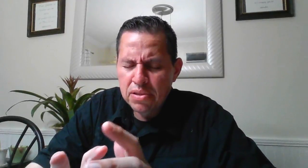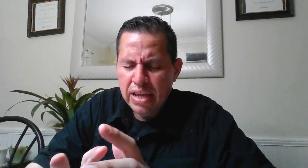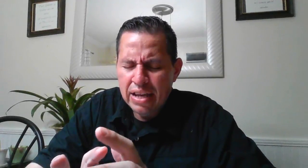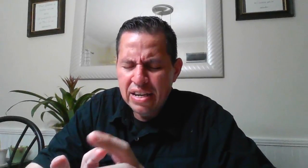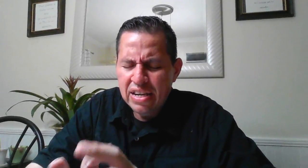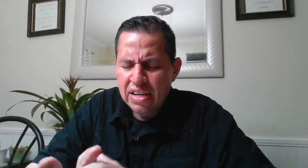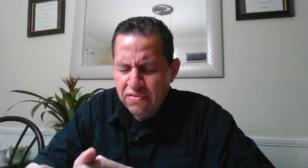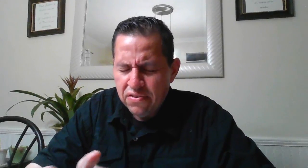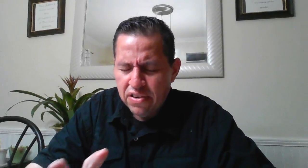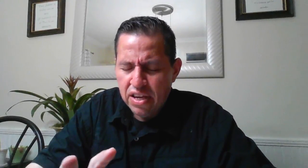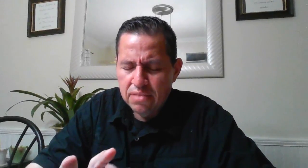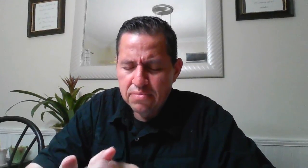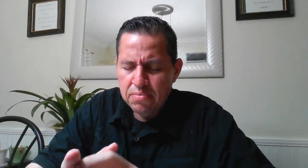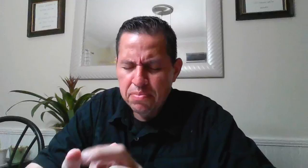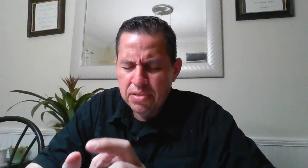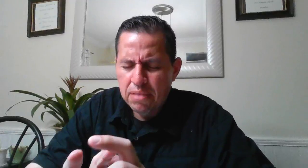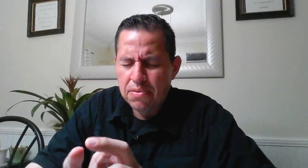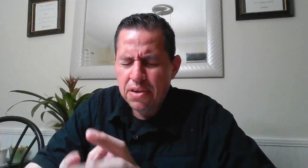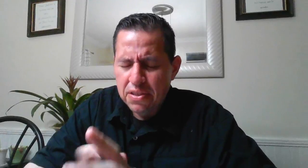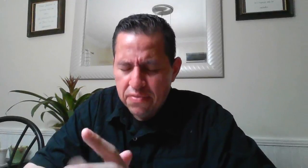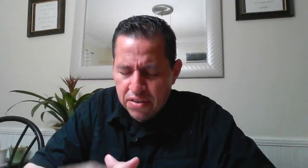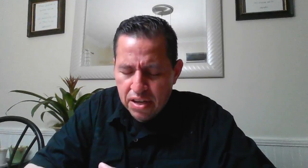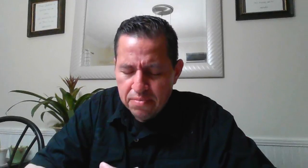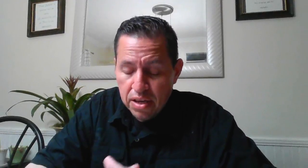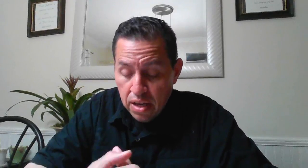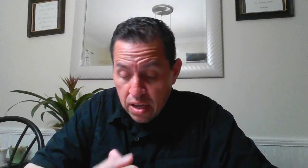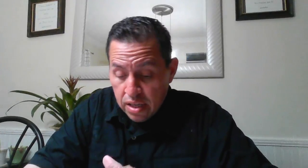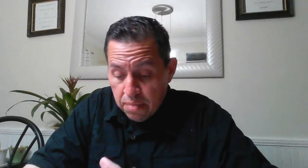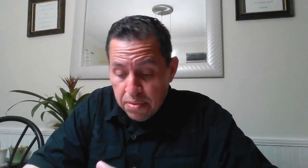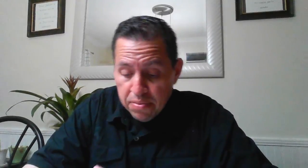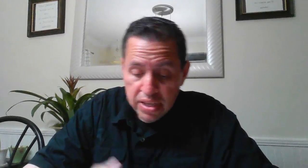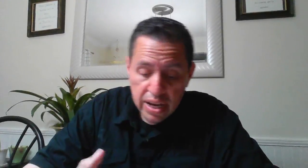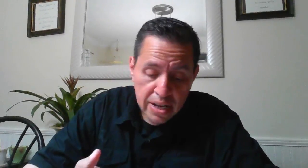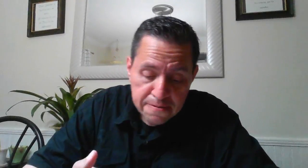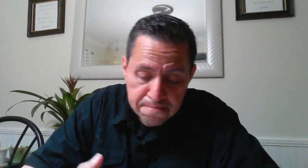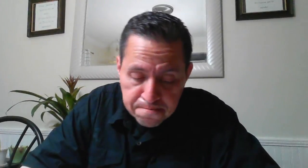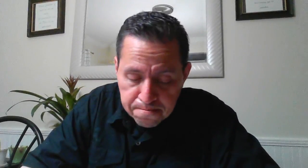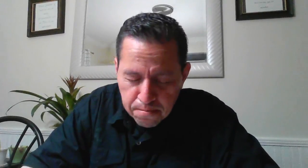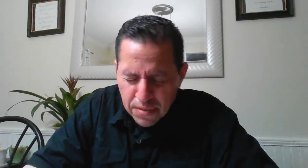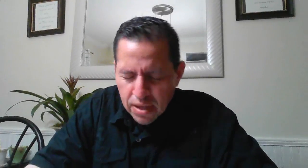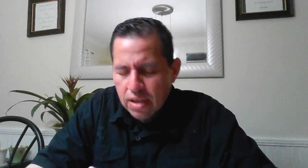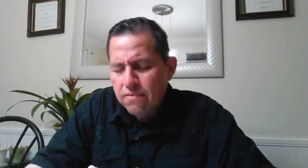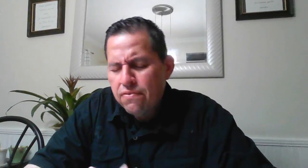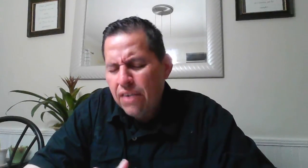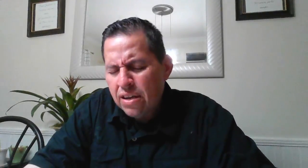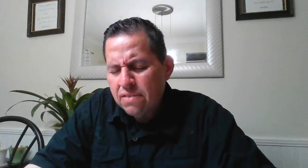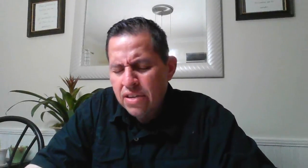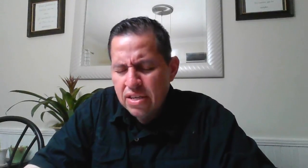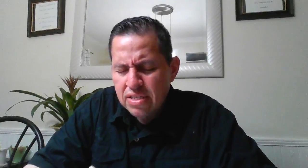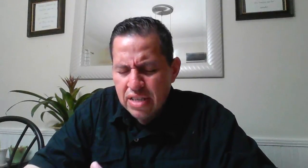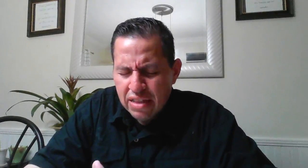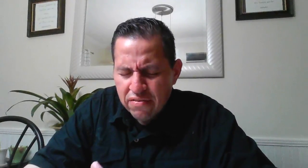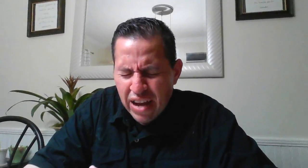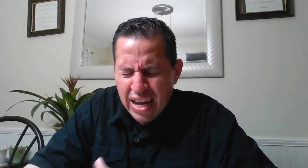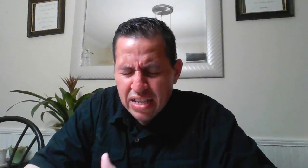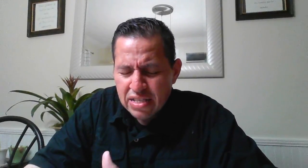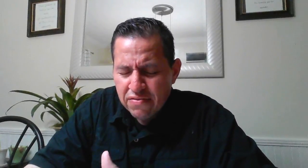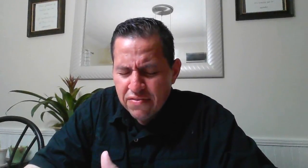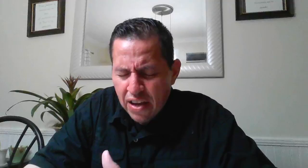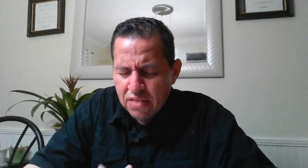that live for him the people that breathe for him the people that follow his advice follow